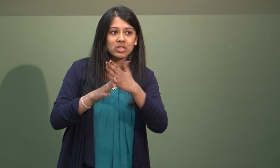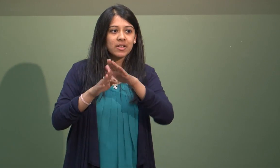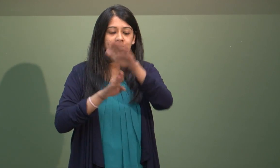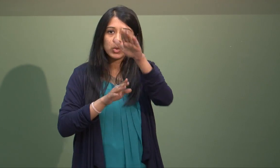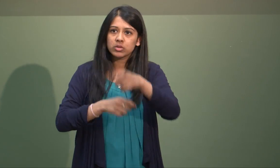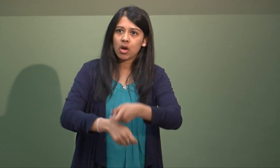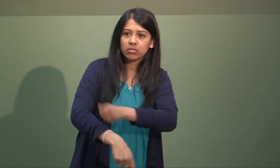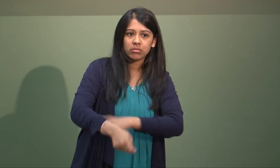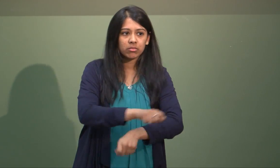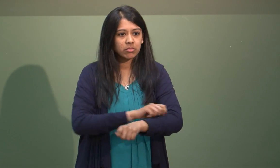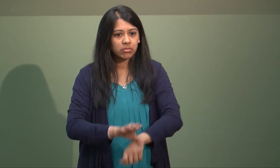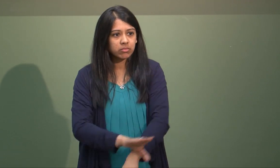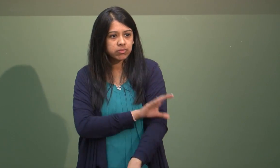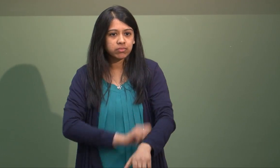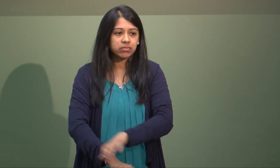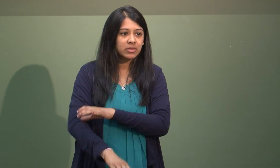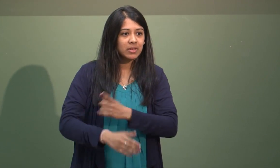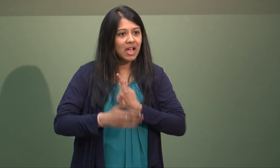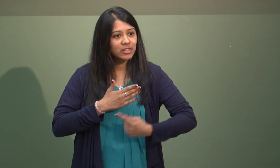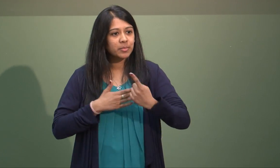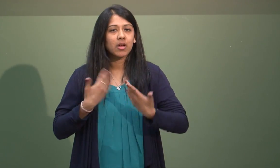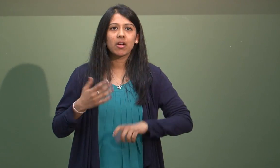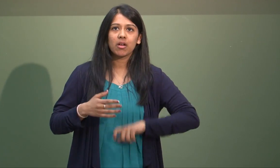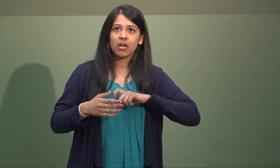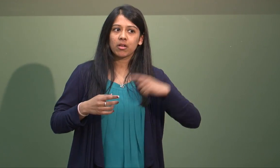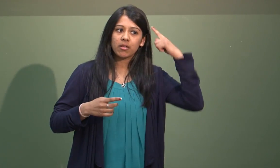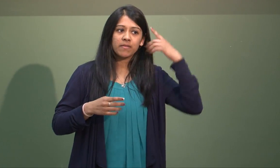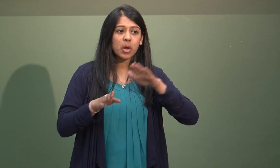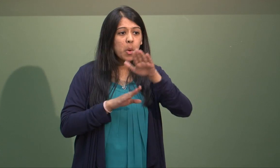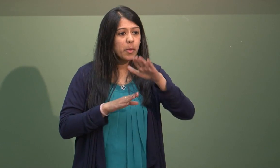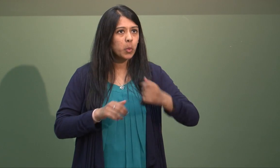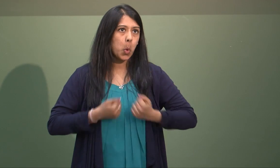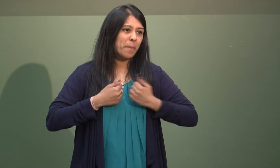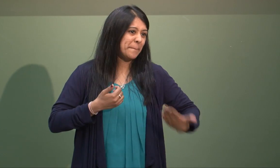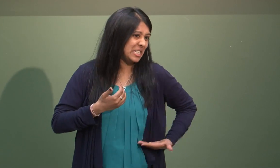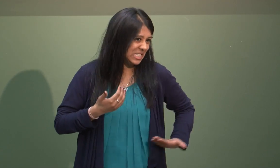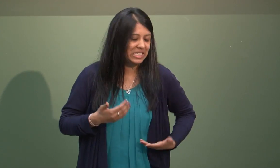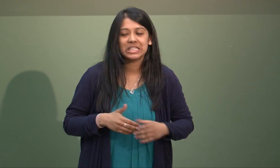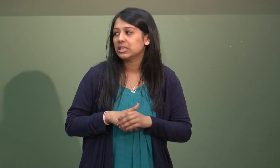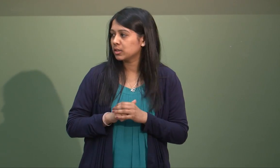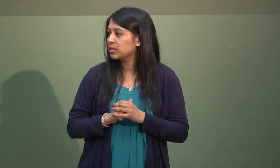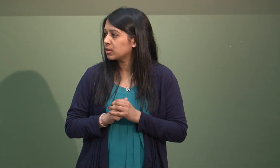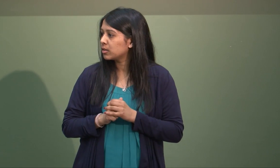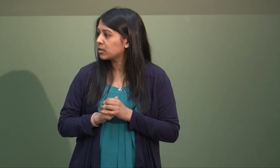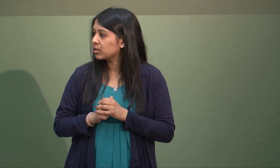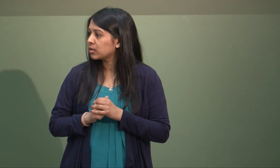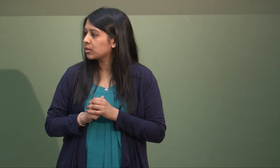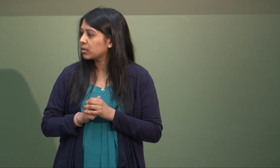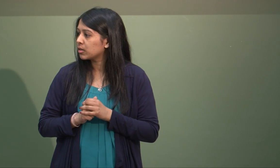academic qualification and something that provides you with experience for the future to become more proactive to maybe set up my own